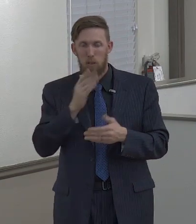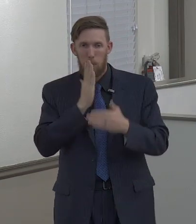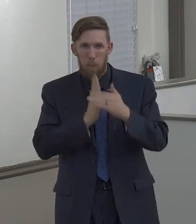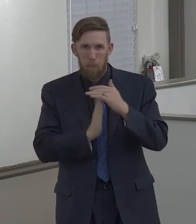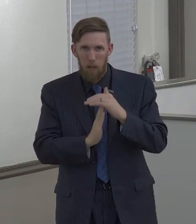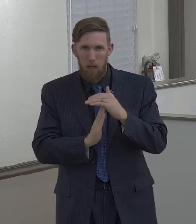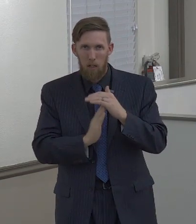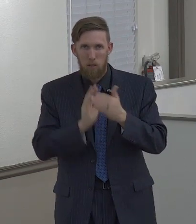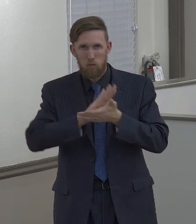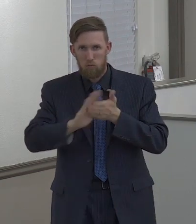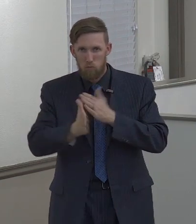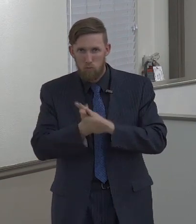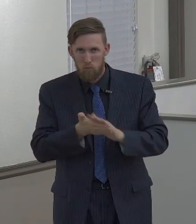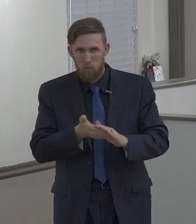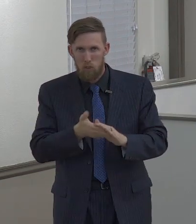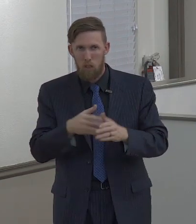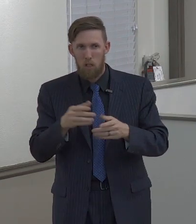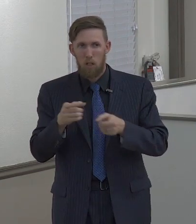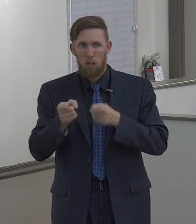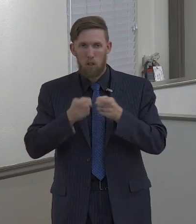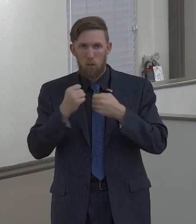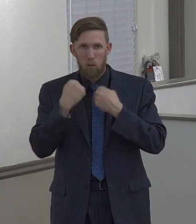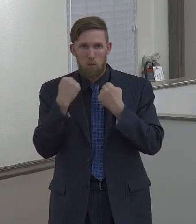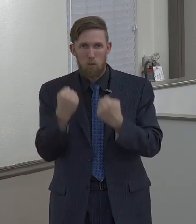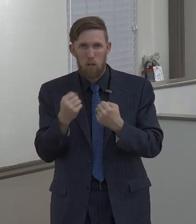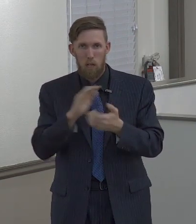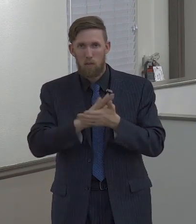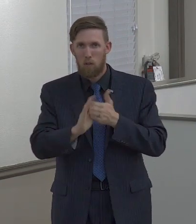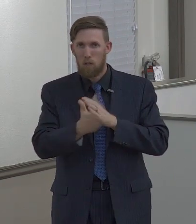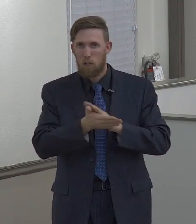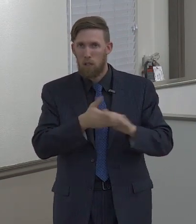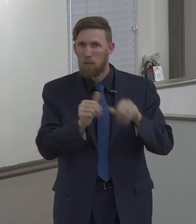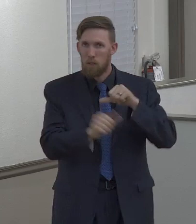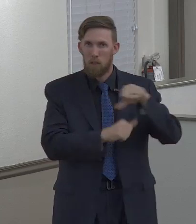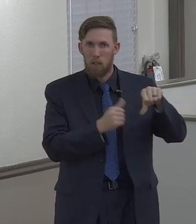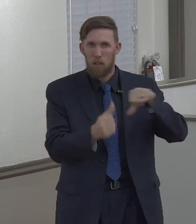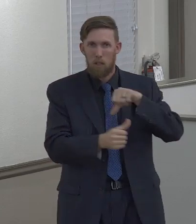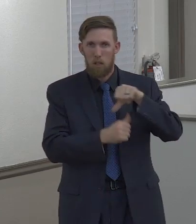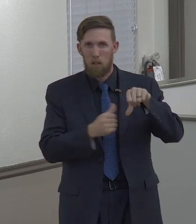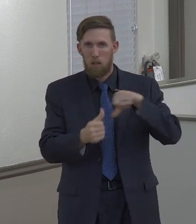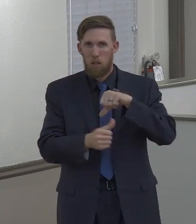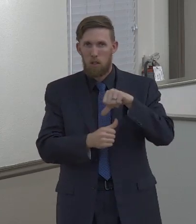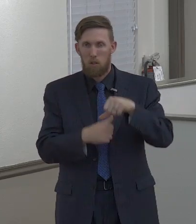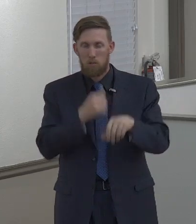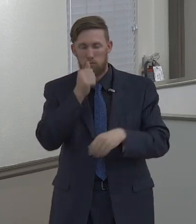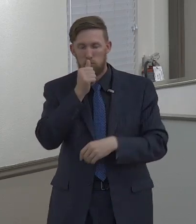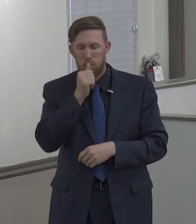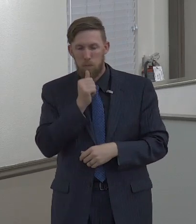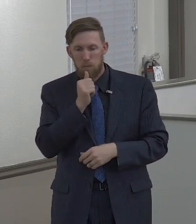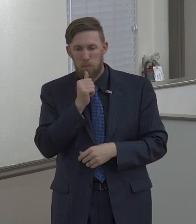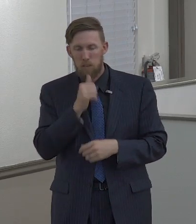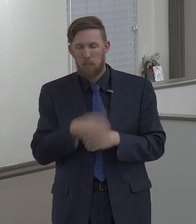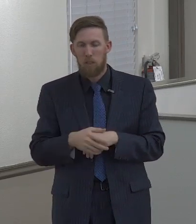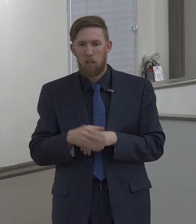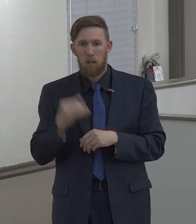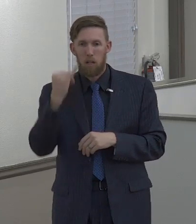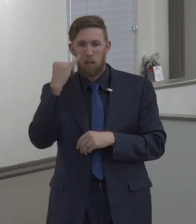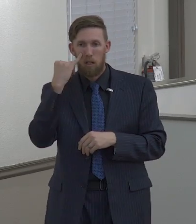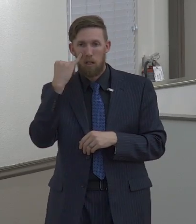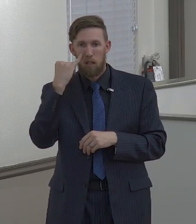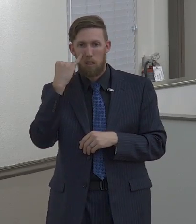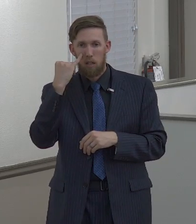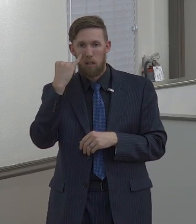humbleness of mind, meekness, long-suffering, forbearing one another, and forgiving one another. If any man have a quarrel against any,